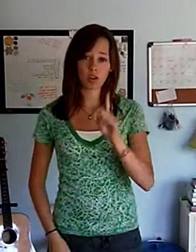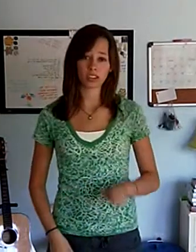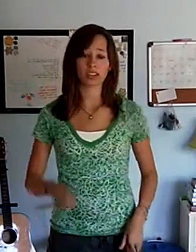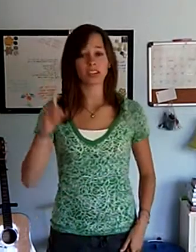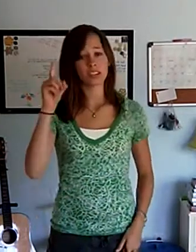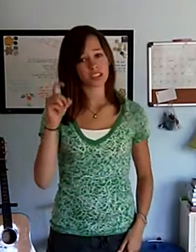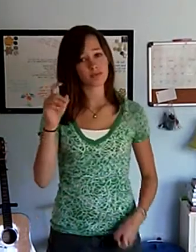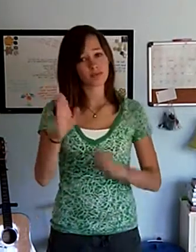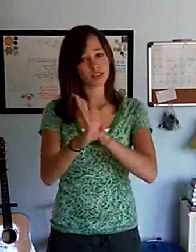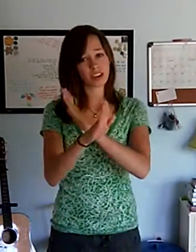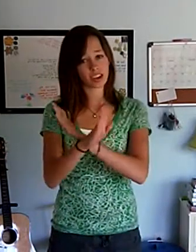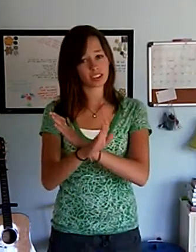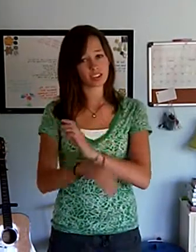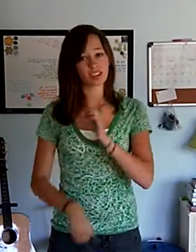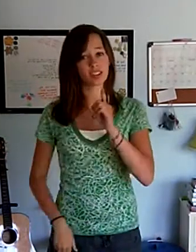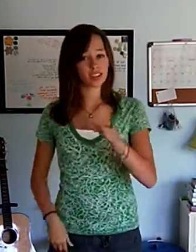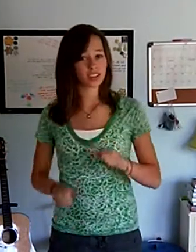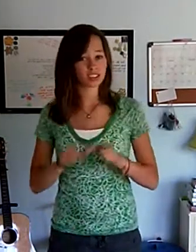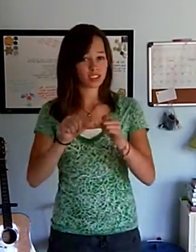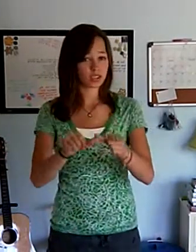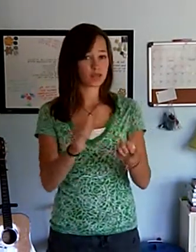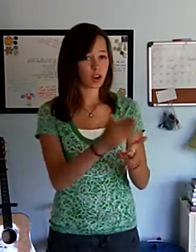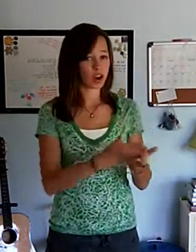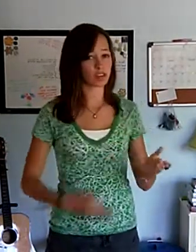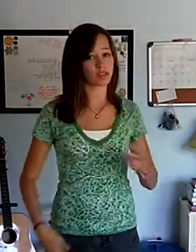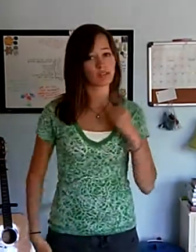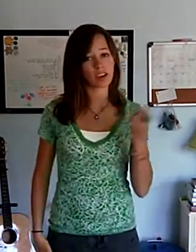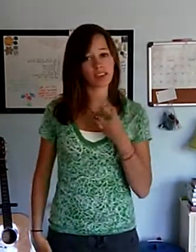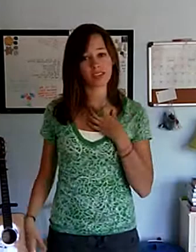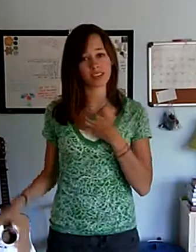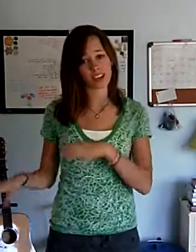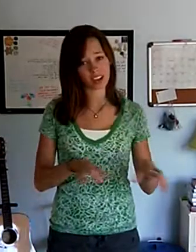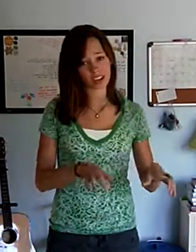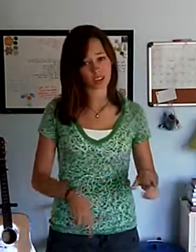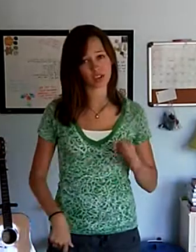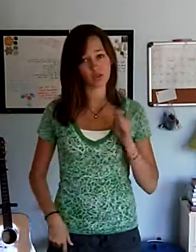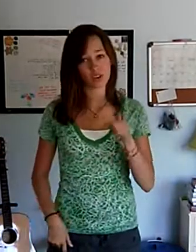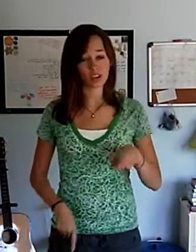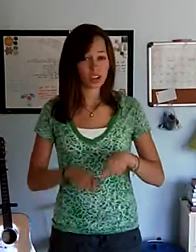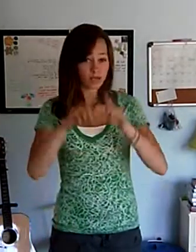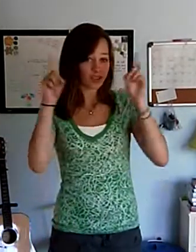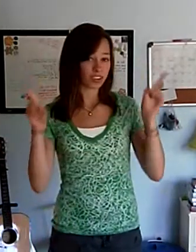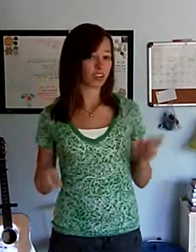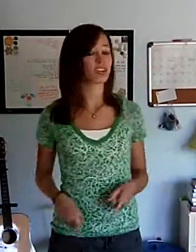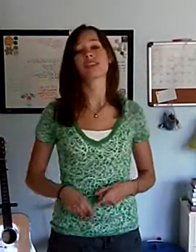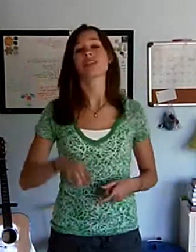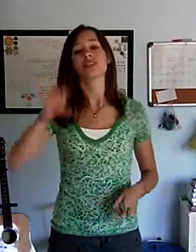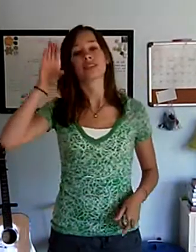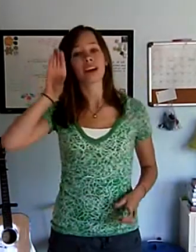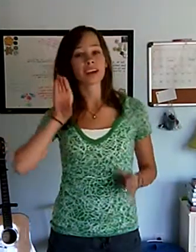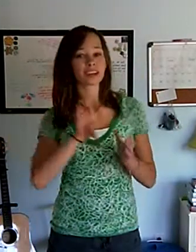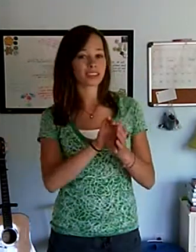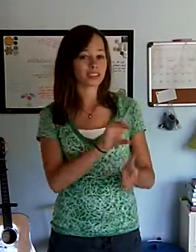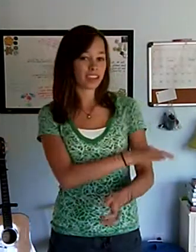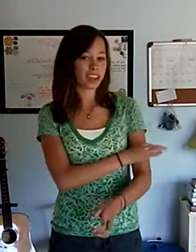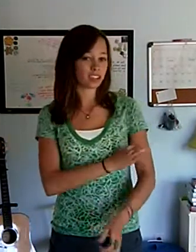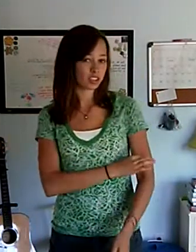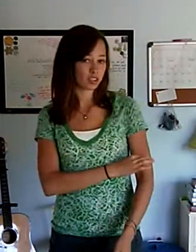once, needed protection You're still a part of everything I do You're on my heart just like a tattoo